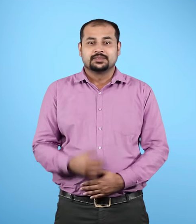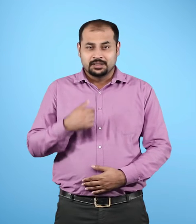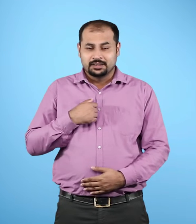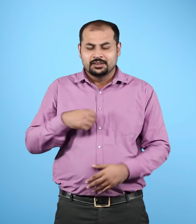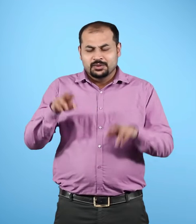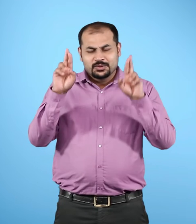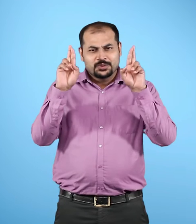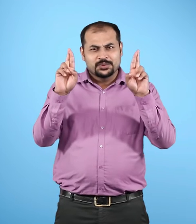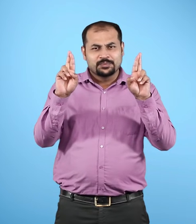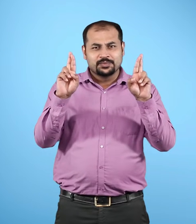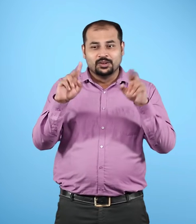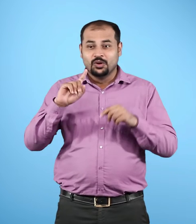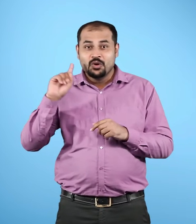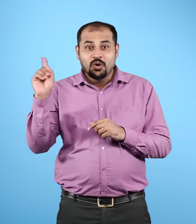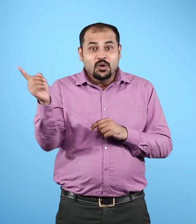Hope you have learnt about accessibility